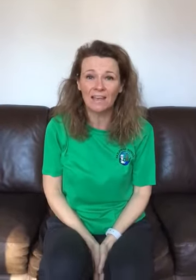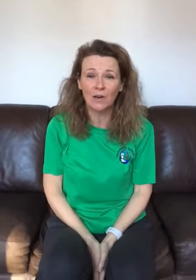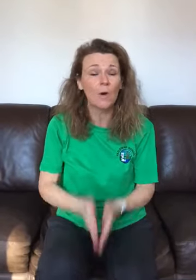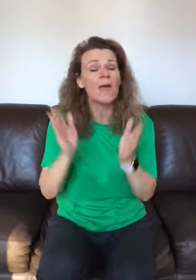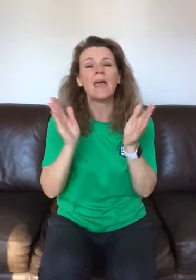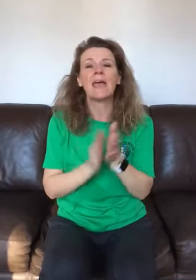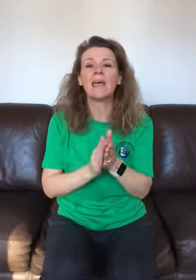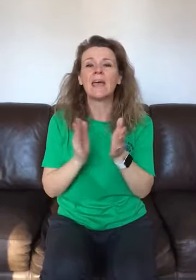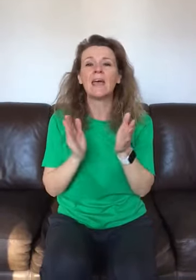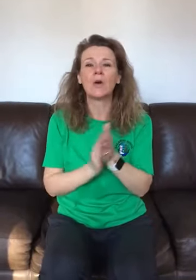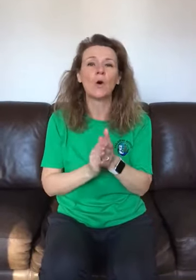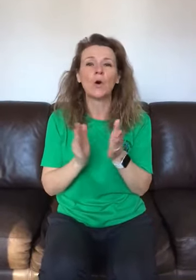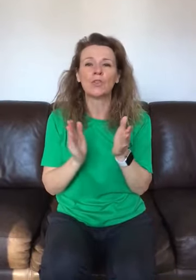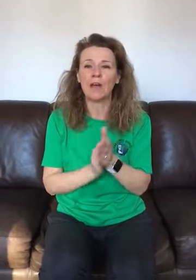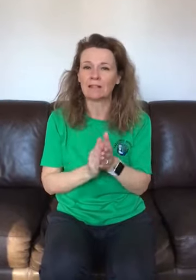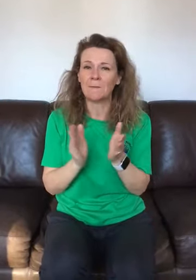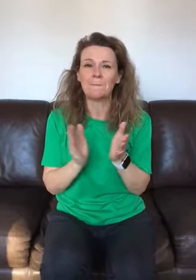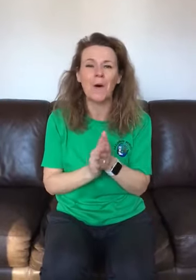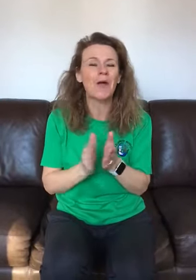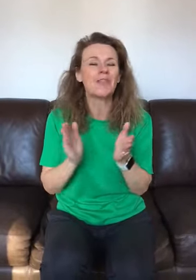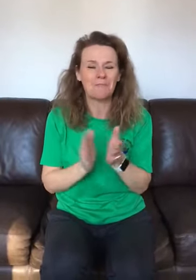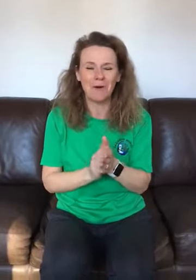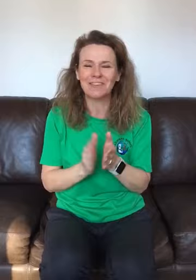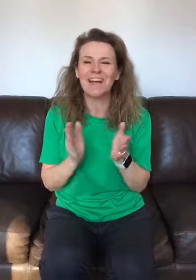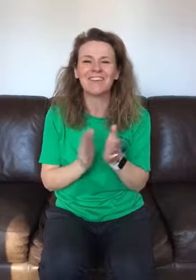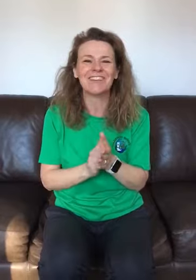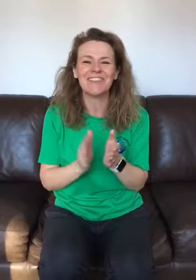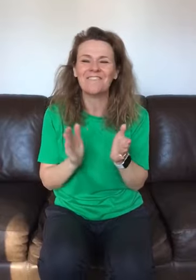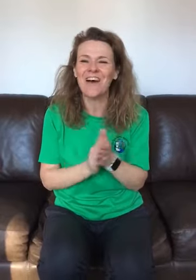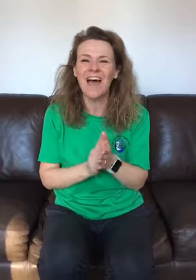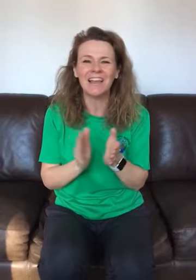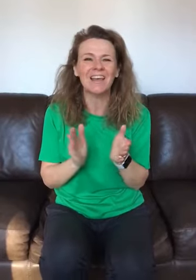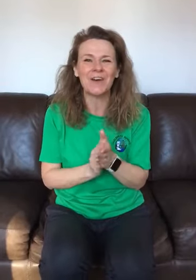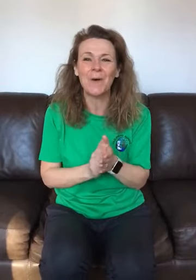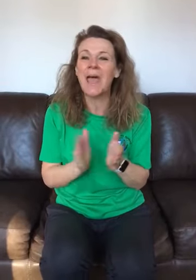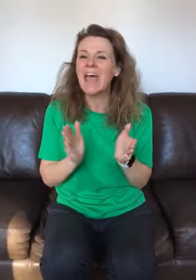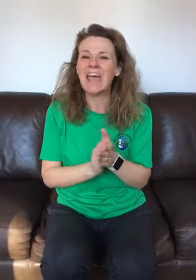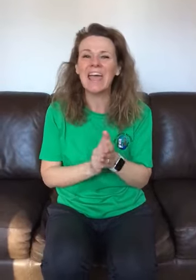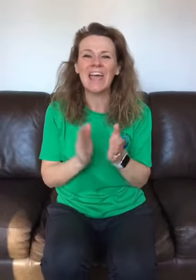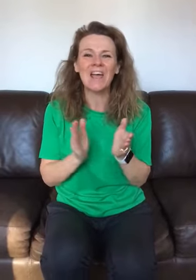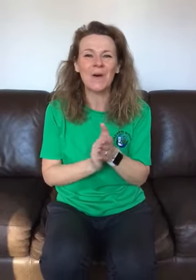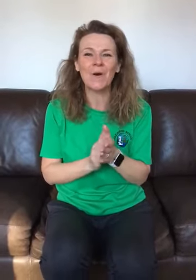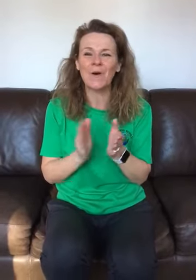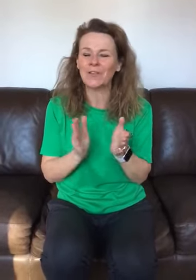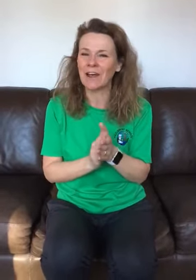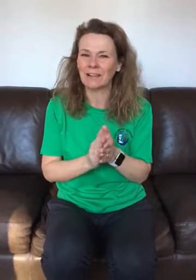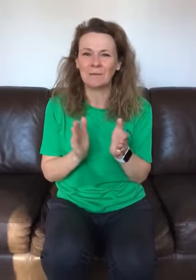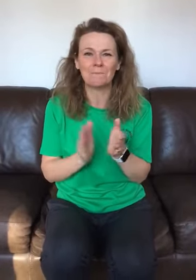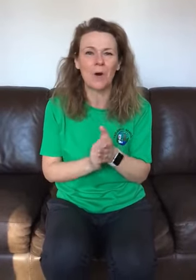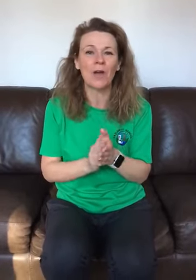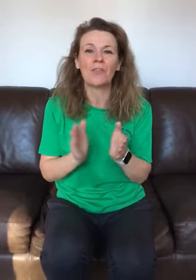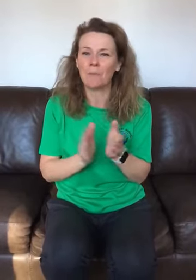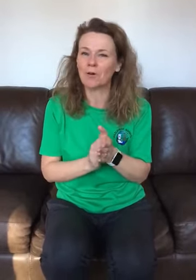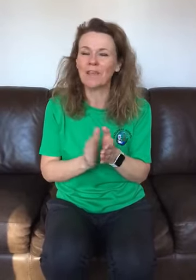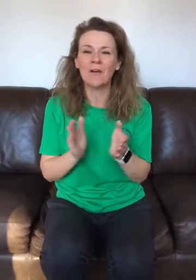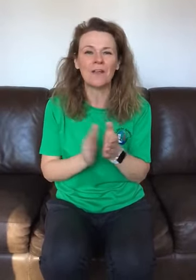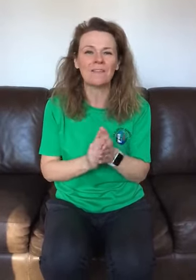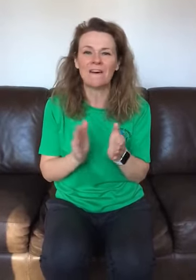oh hey ho the ratlin bog the bog down in the valley oh hey ho the ratlin bog the bog down in the